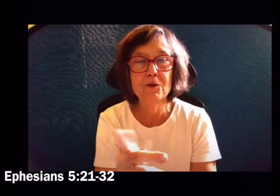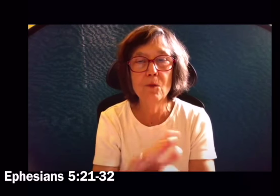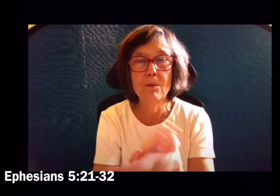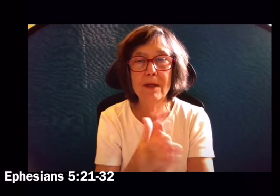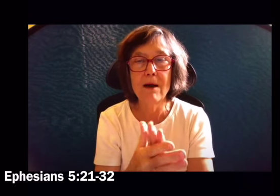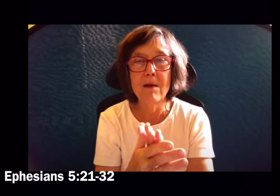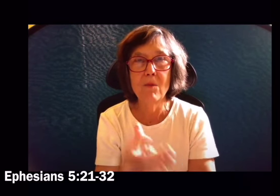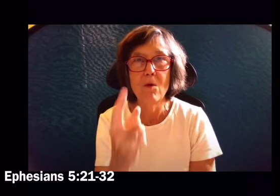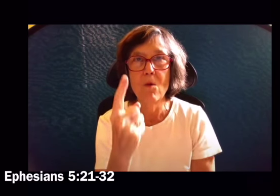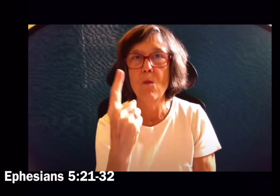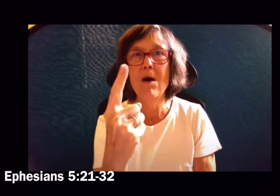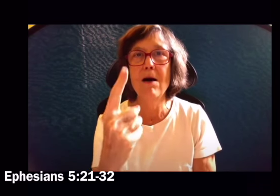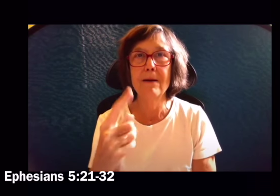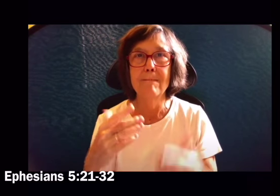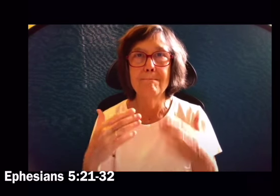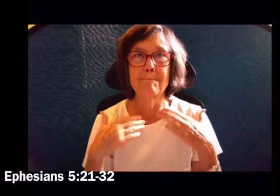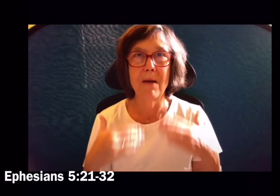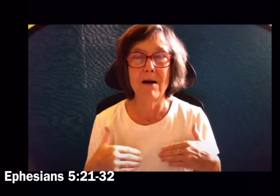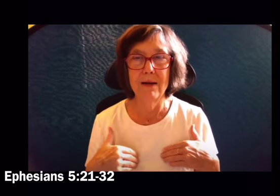And the two shall become one flesh.